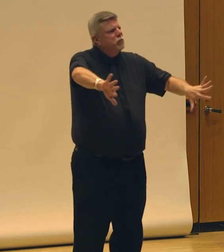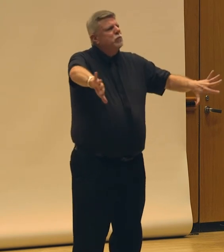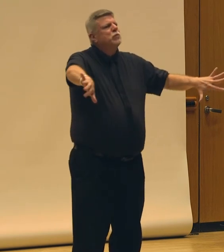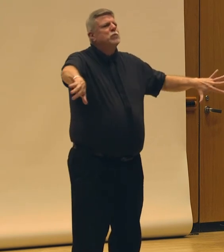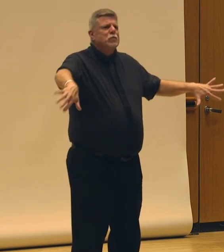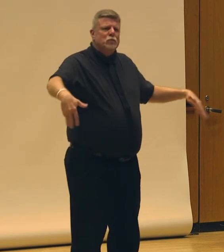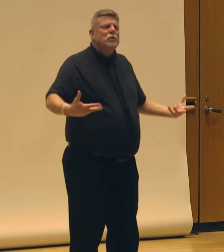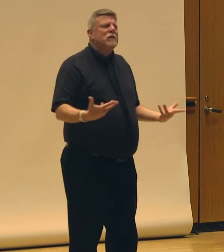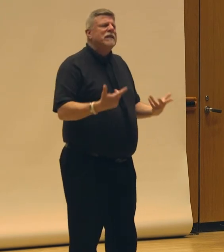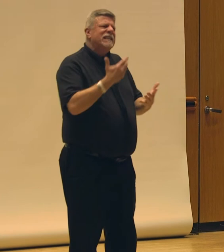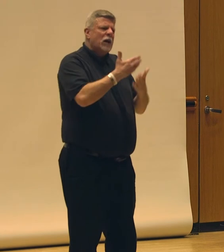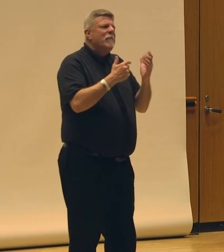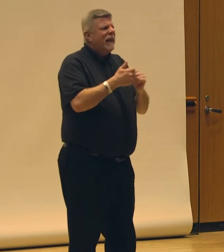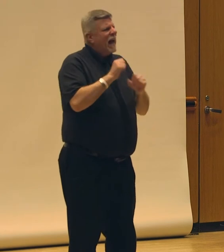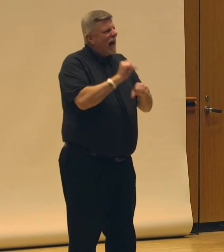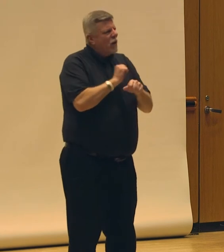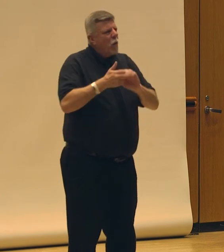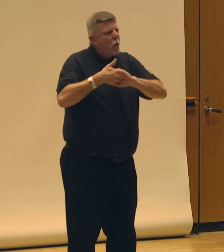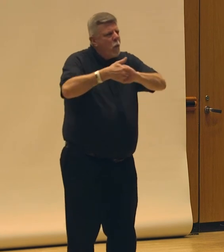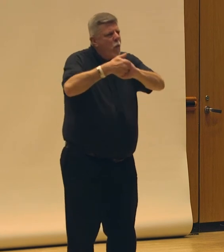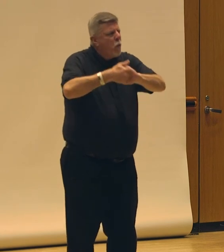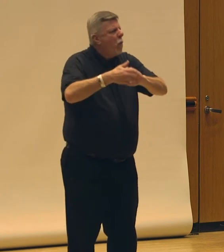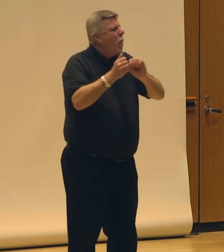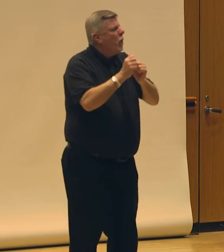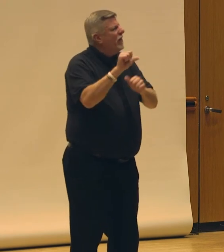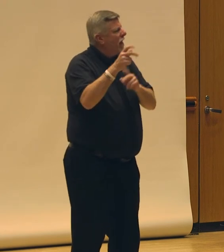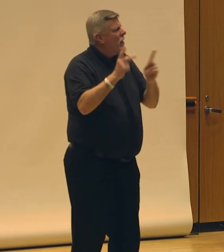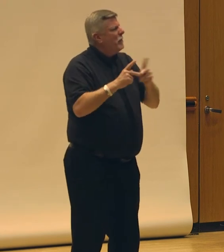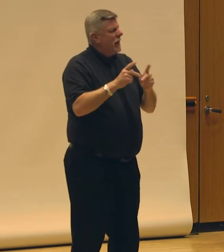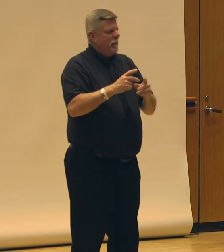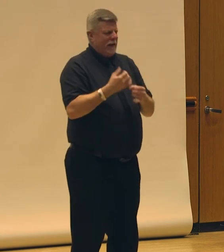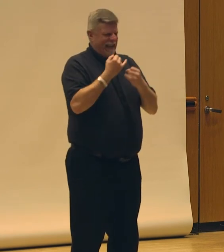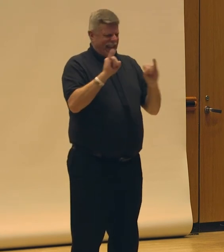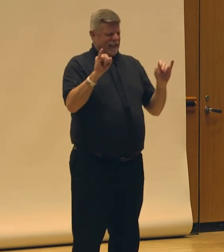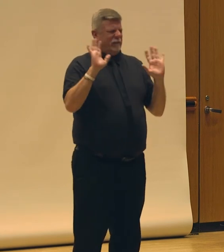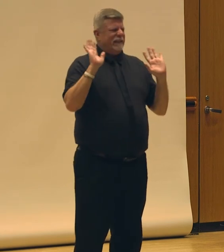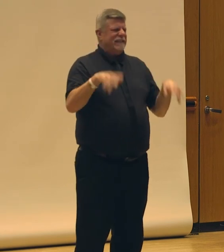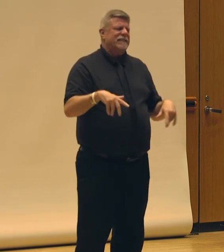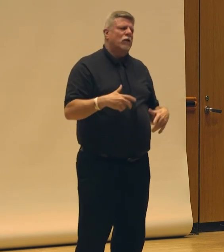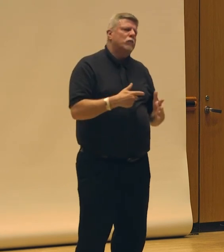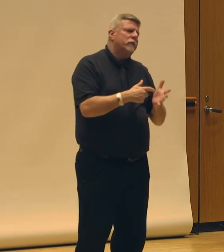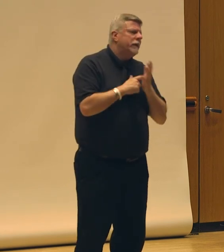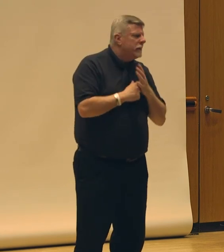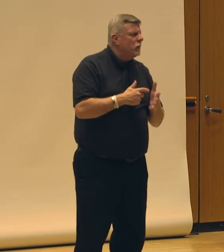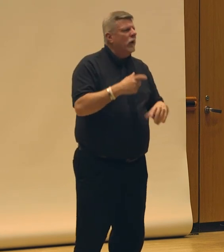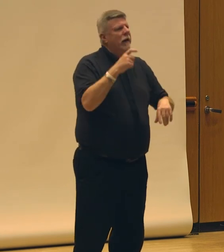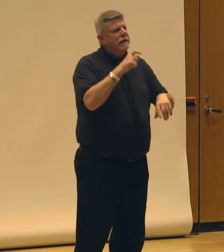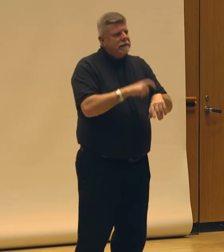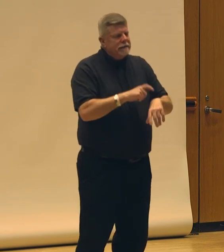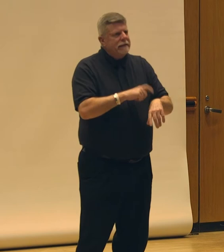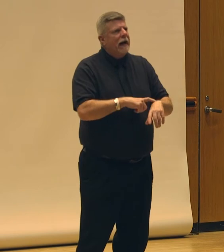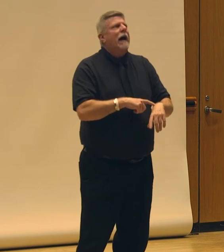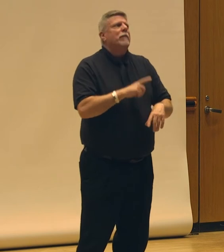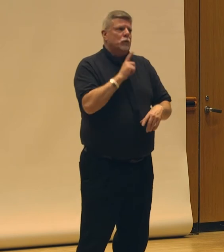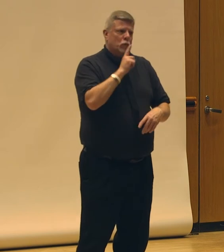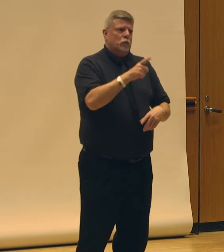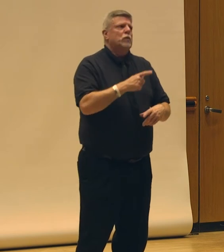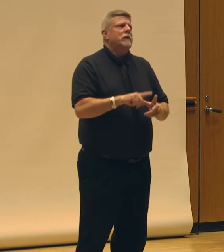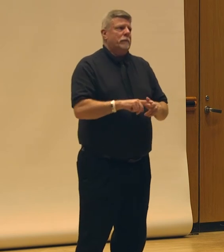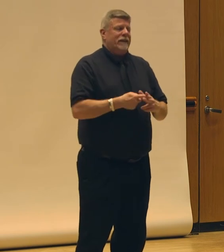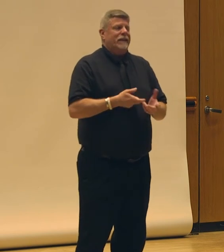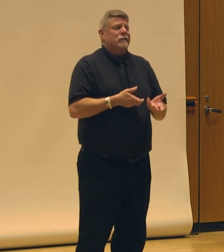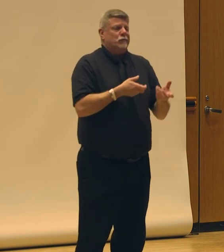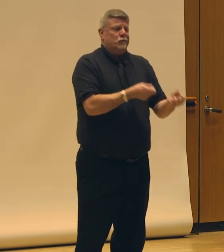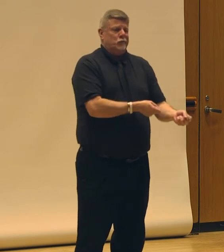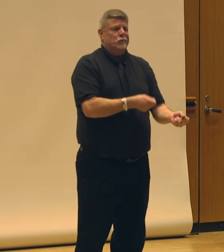collaboration dependence that I now have is, gosh darn, it takes an investment of time to really start to trust people in a deep way,